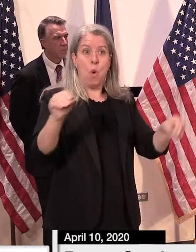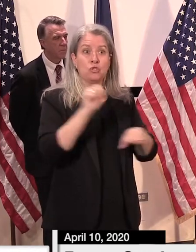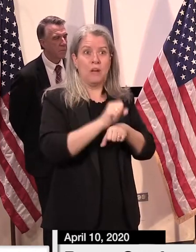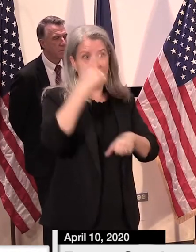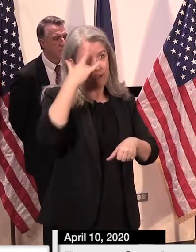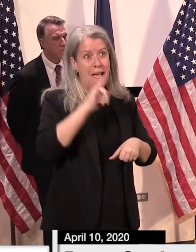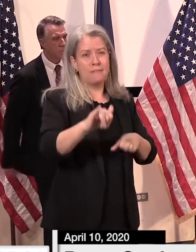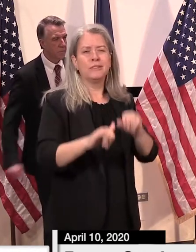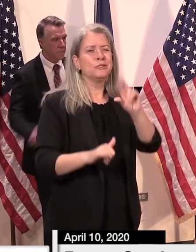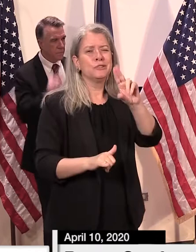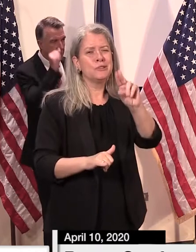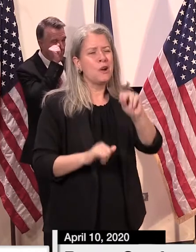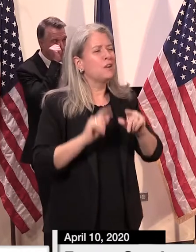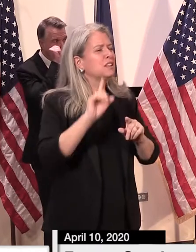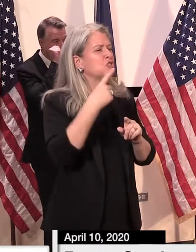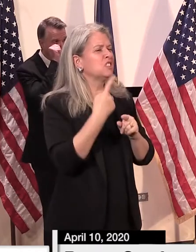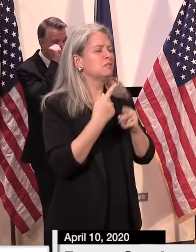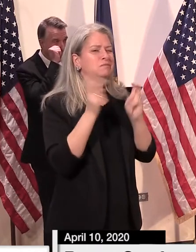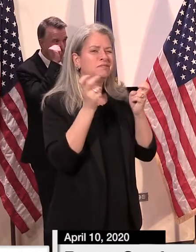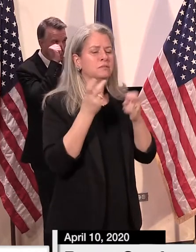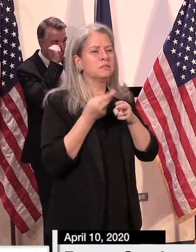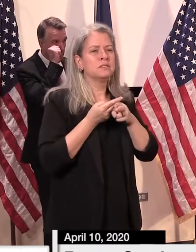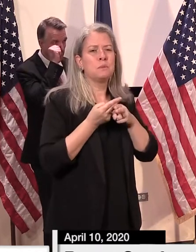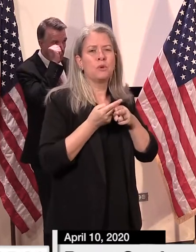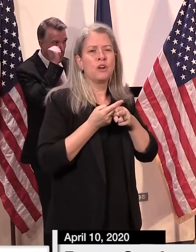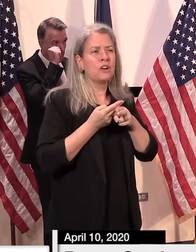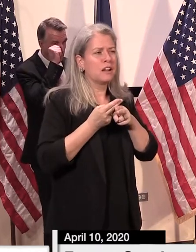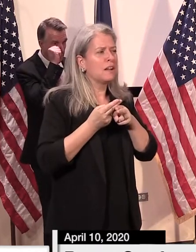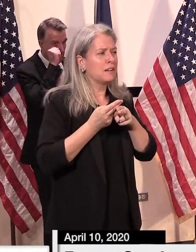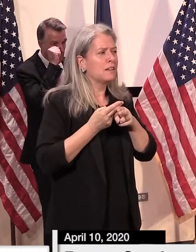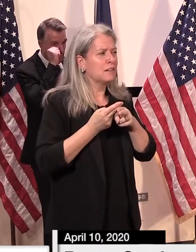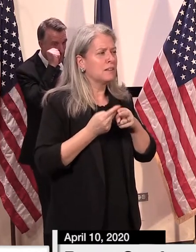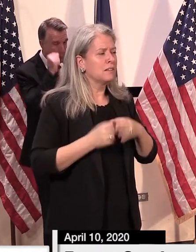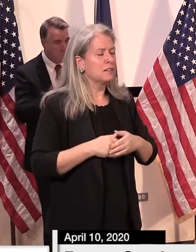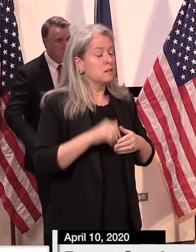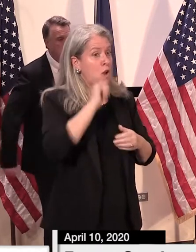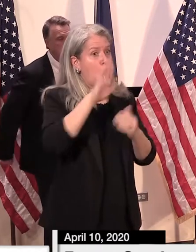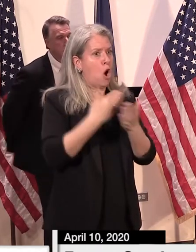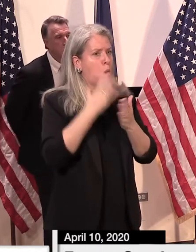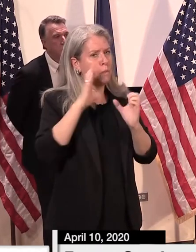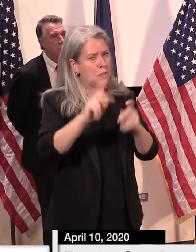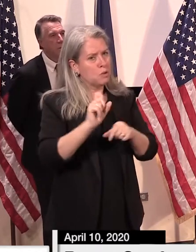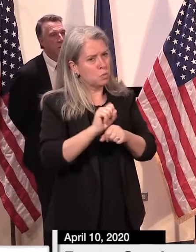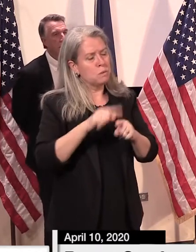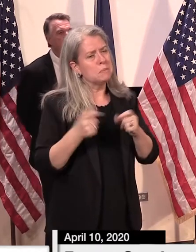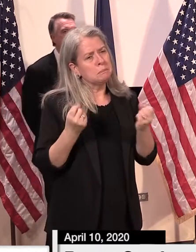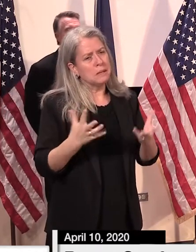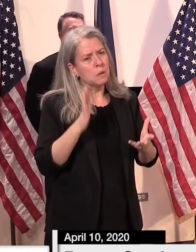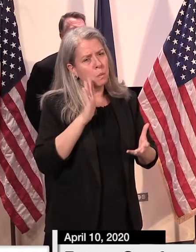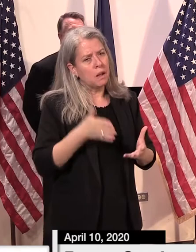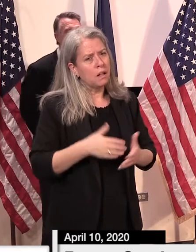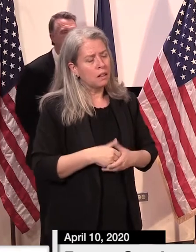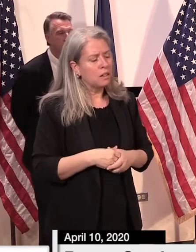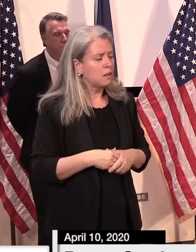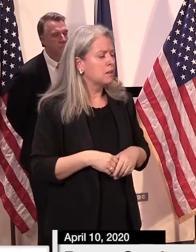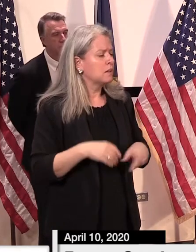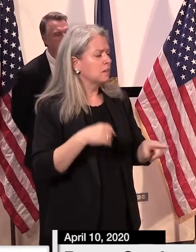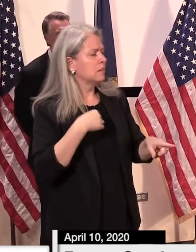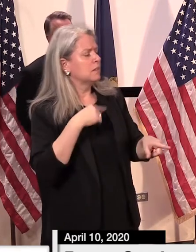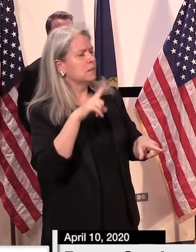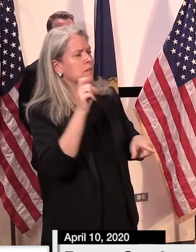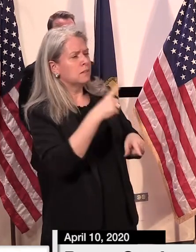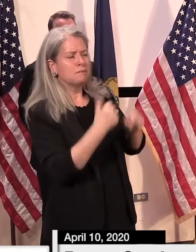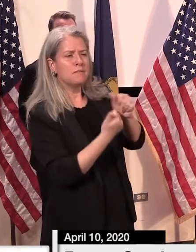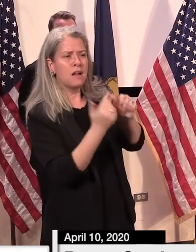we'll reach whatever that resting point is. Sarah, we're getting calls about businesses in a quandary about whether